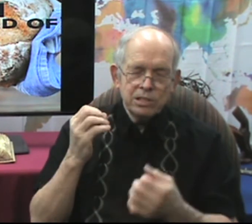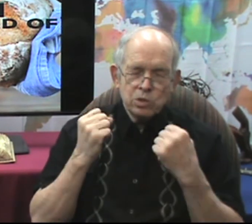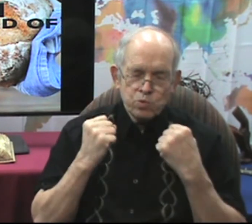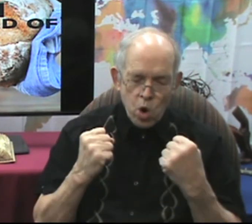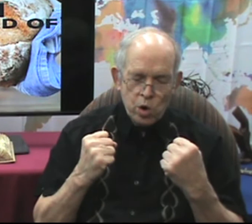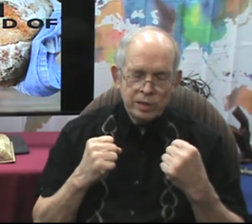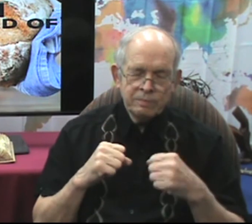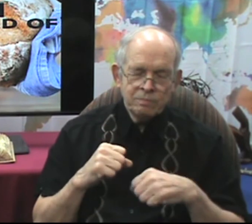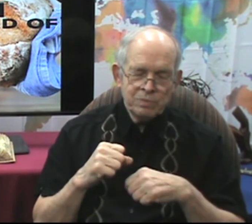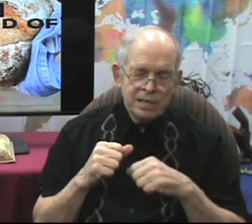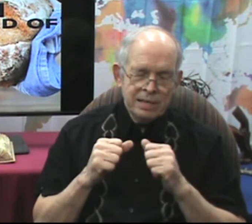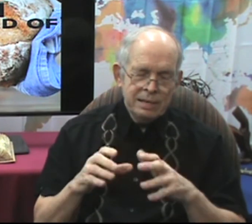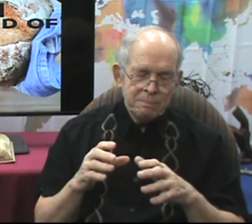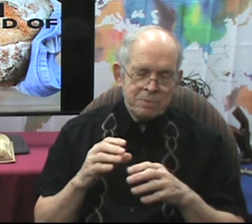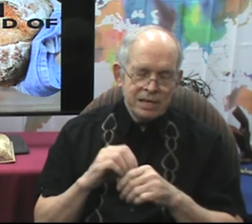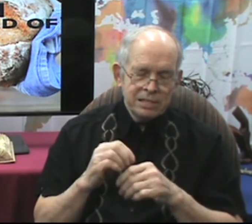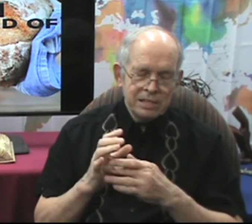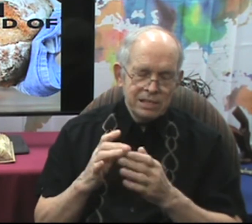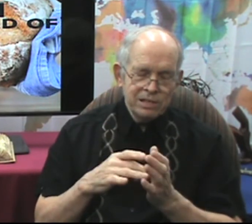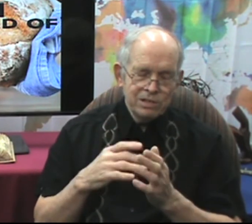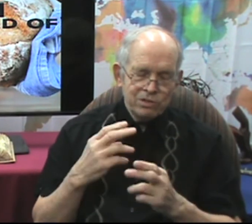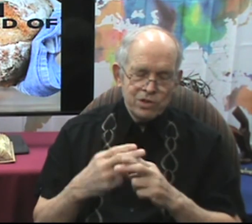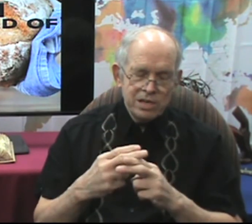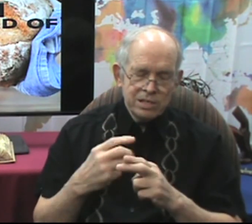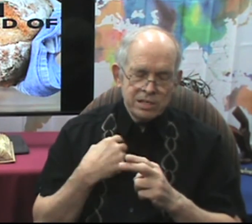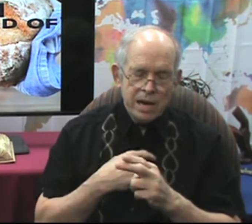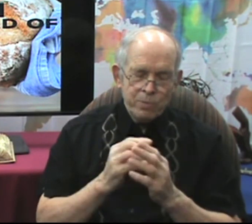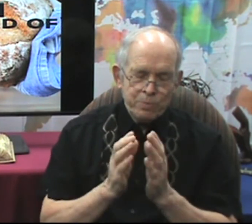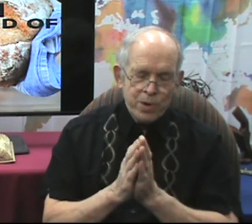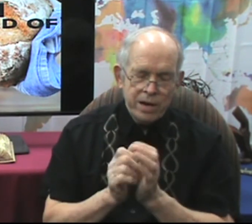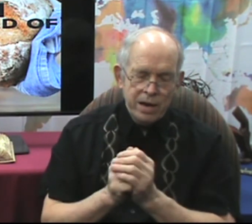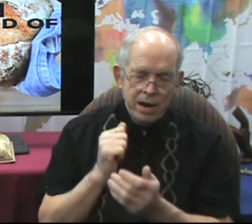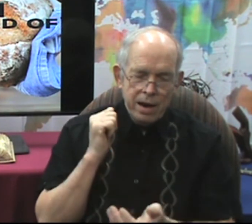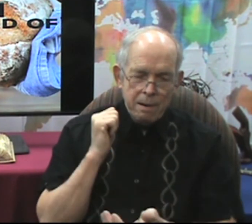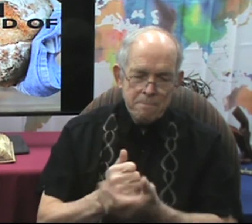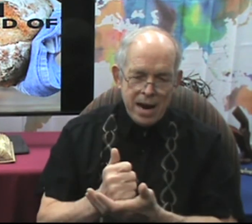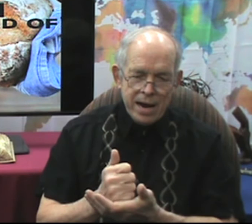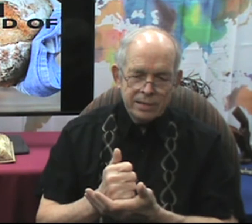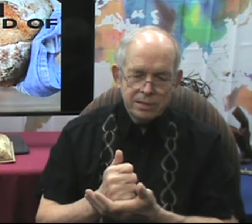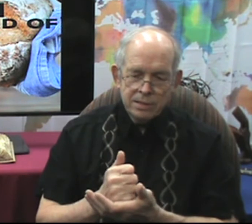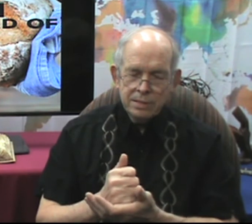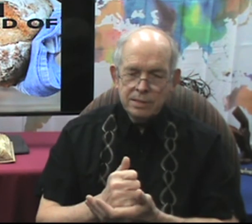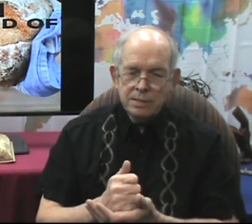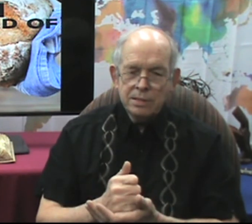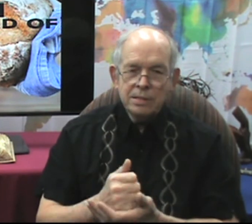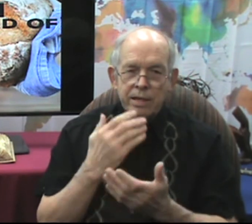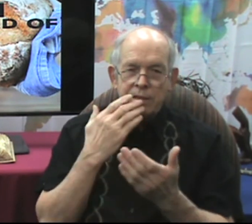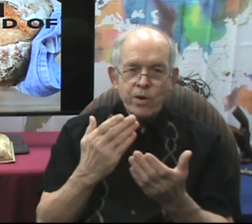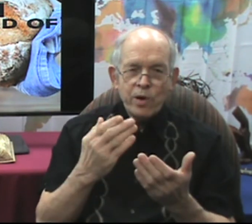strong. In Jesus' name we pray. Amen. Thank you